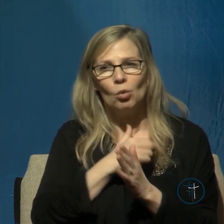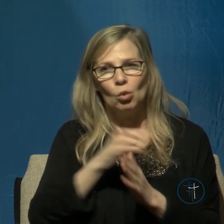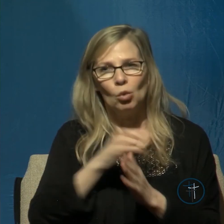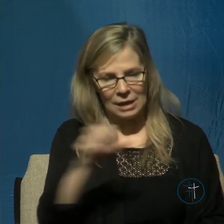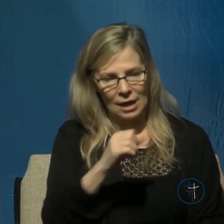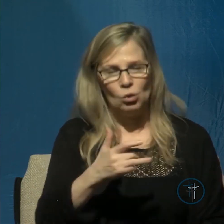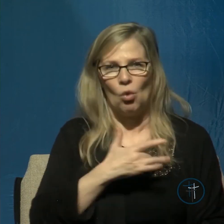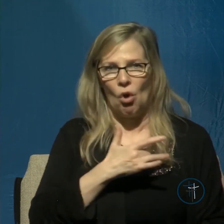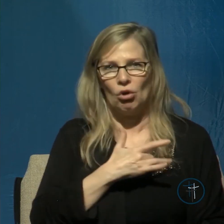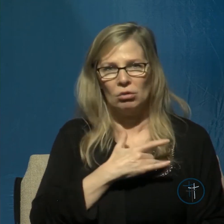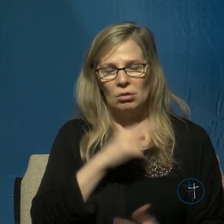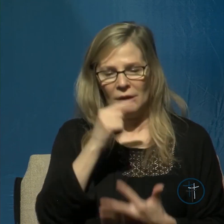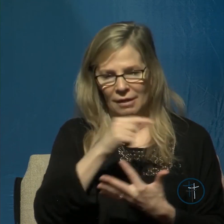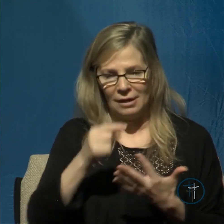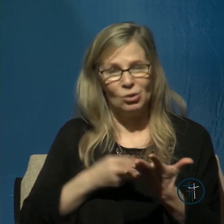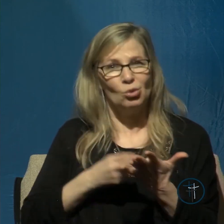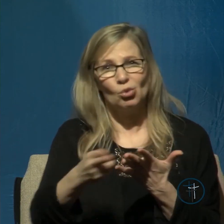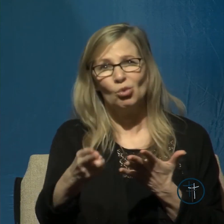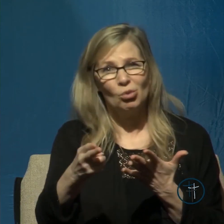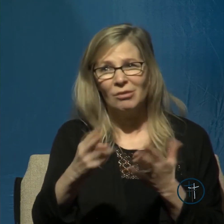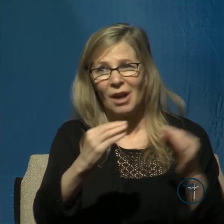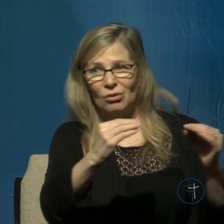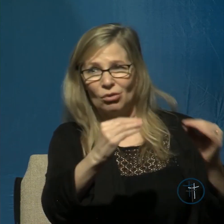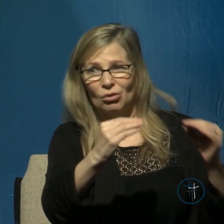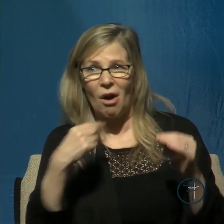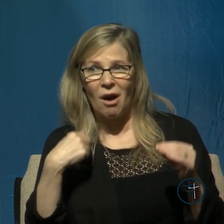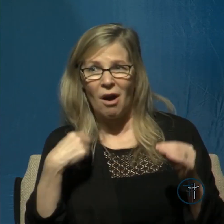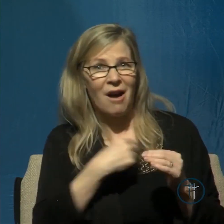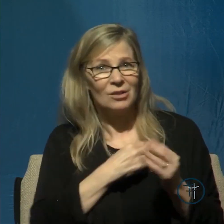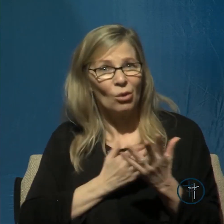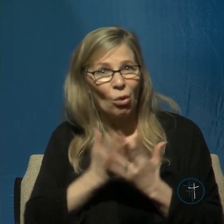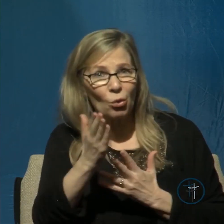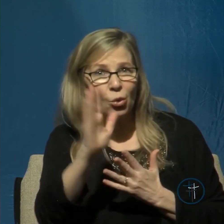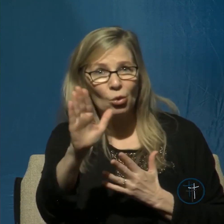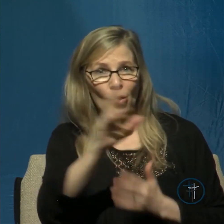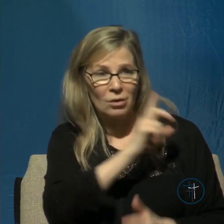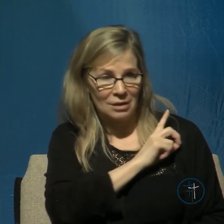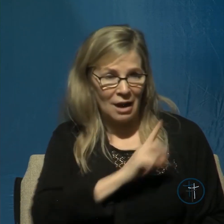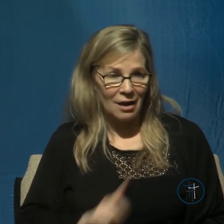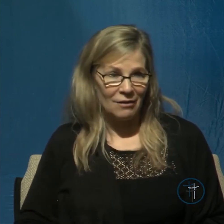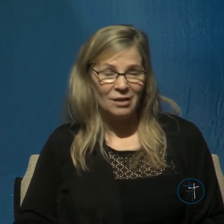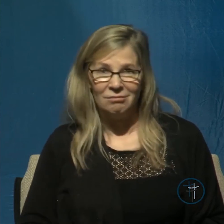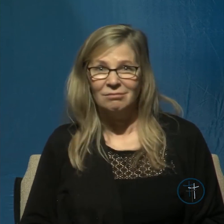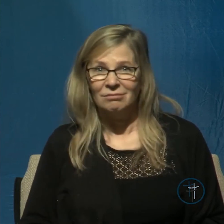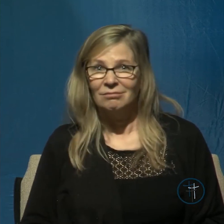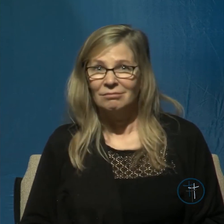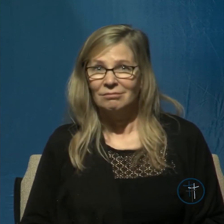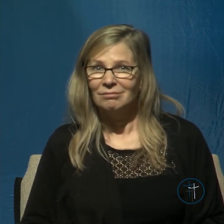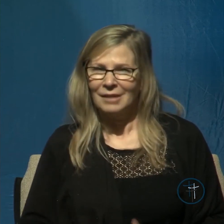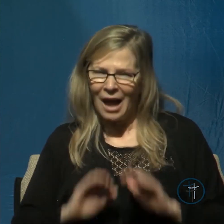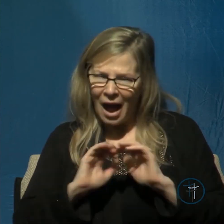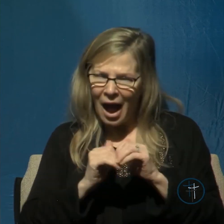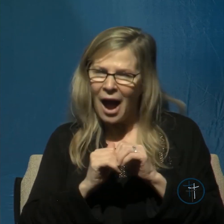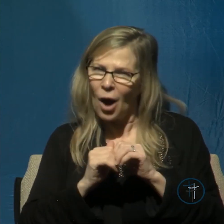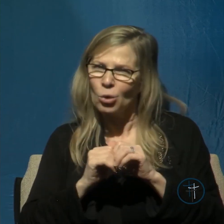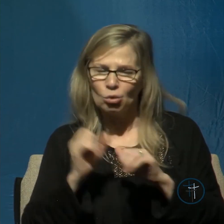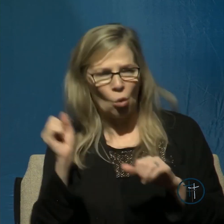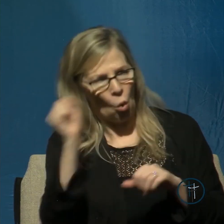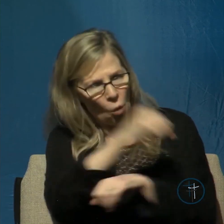have instructed us that you've instructed us through your servant David on how to overcome our fears these are fearful days Lord